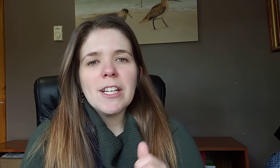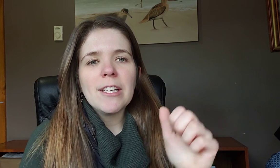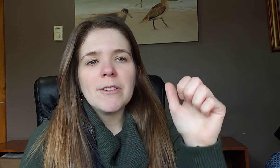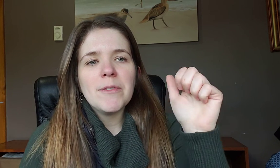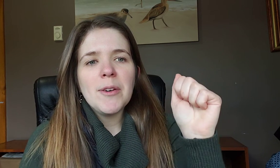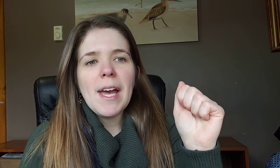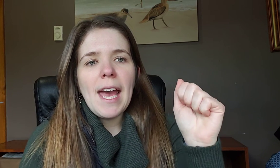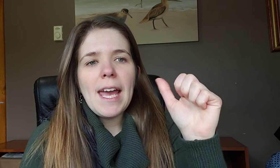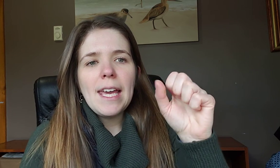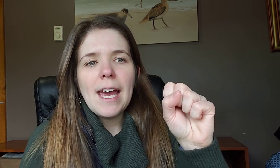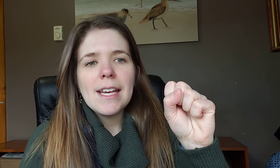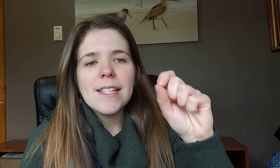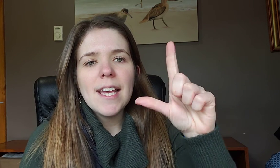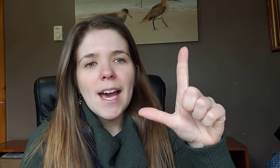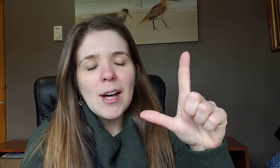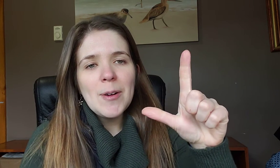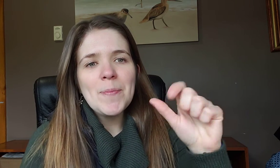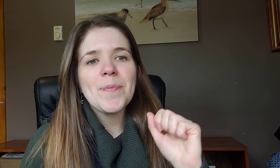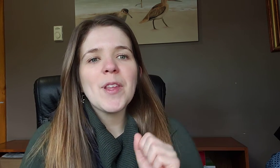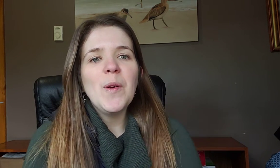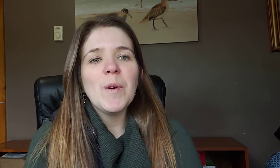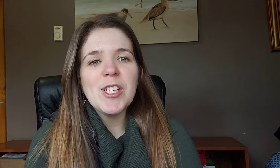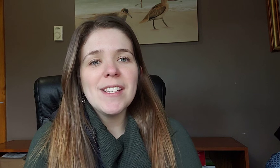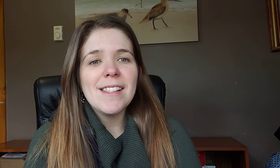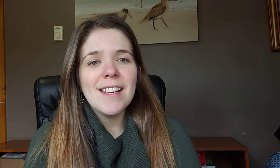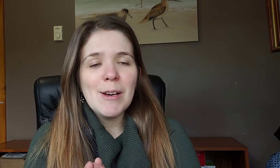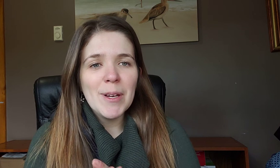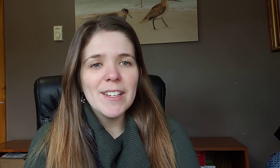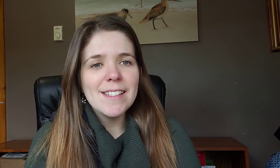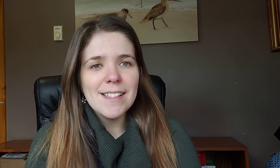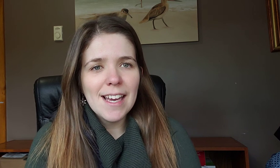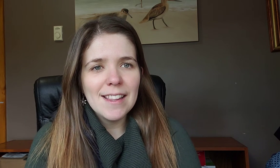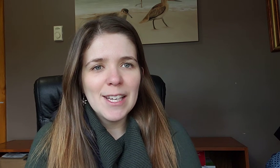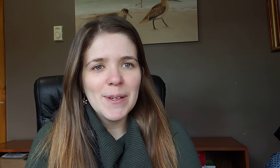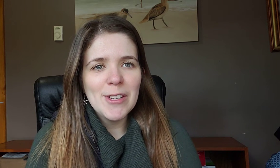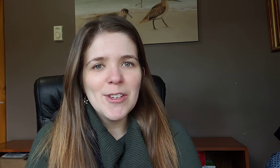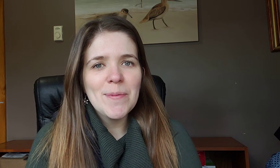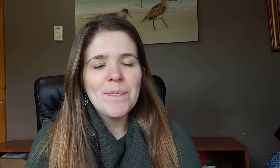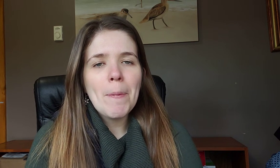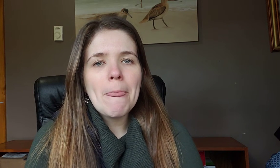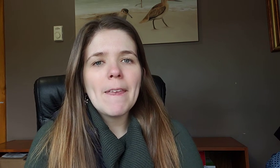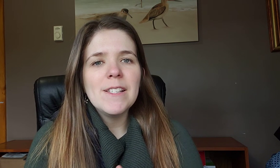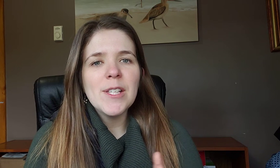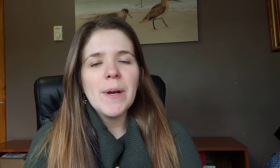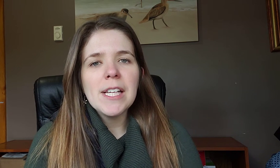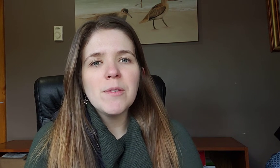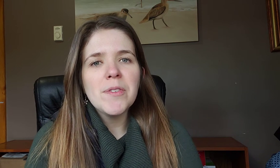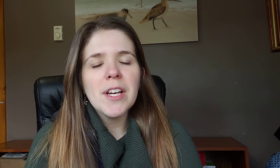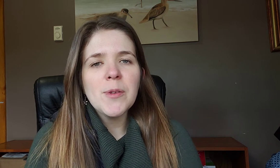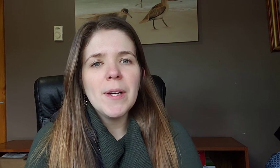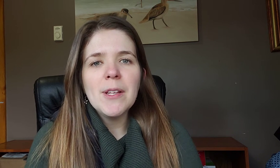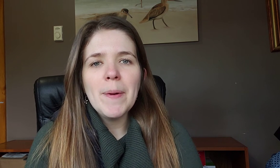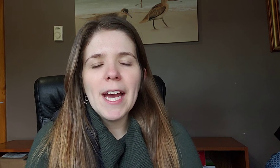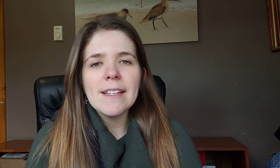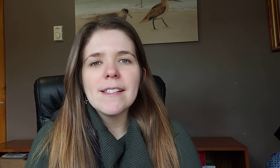are going to review ASL which is American Sign Language and so as we've talked about in the past